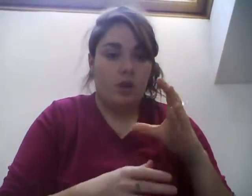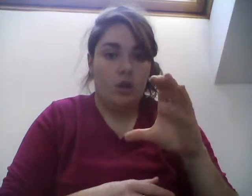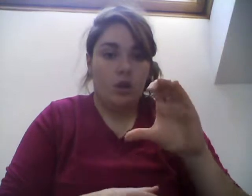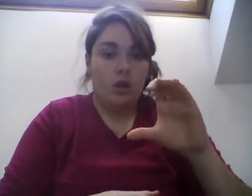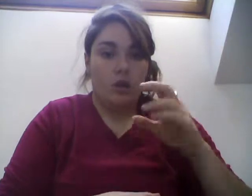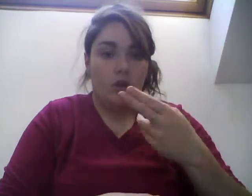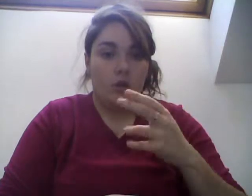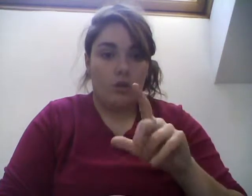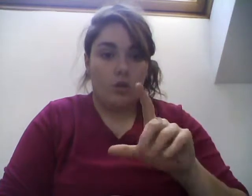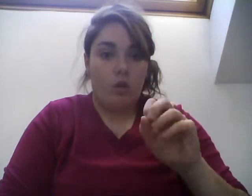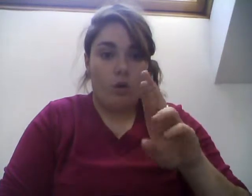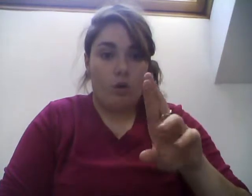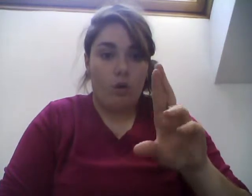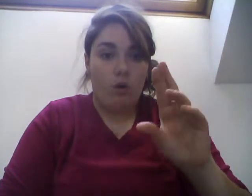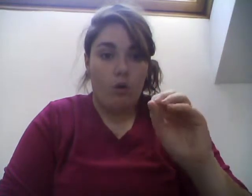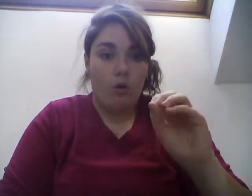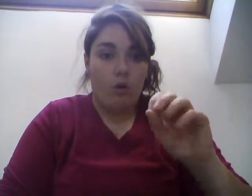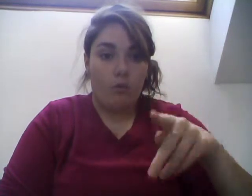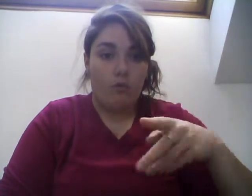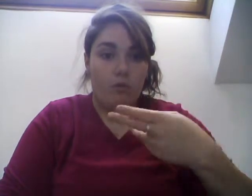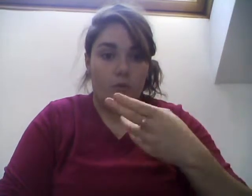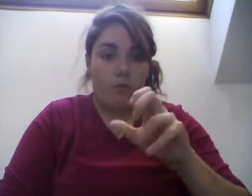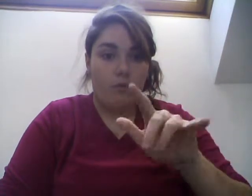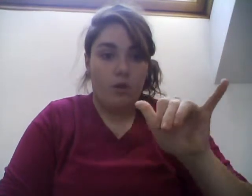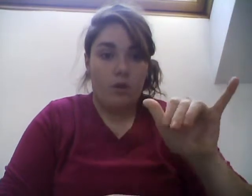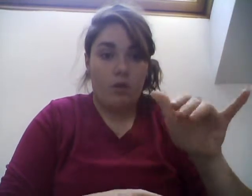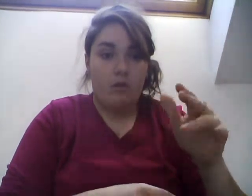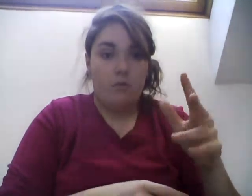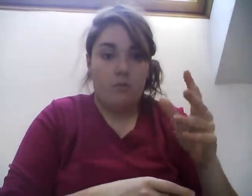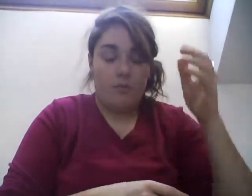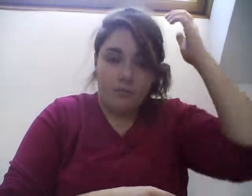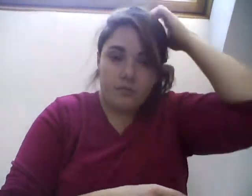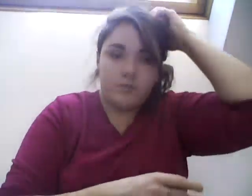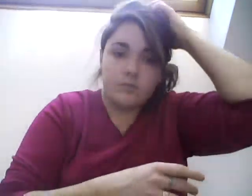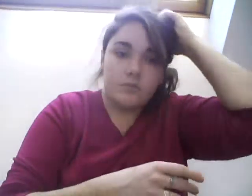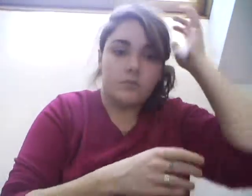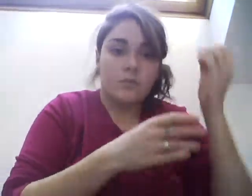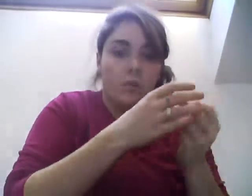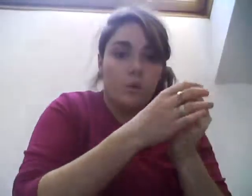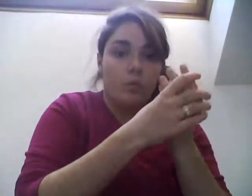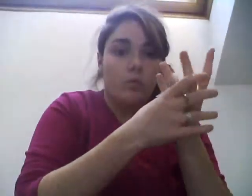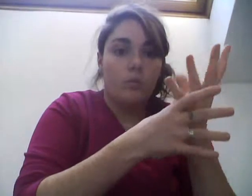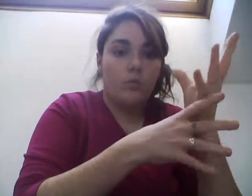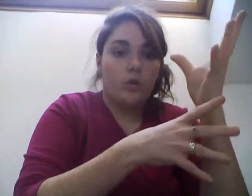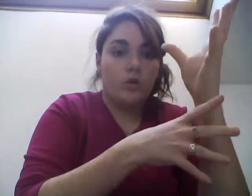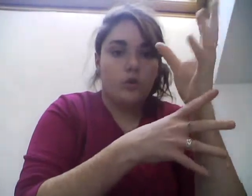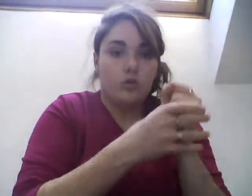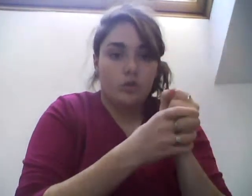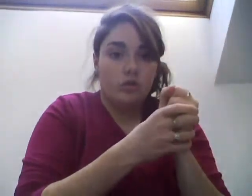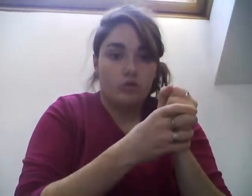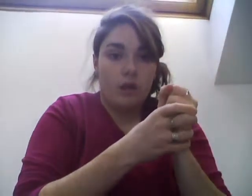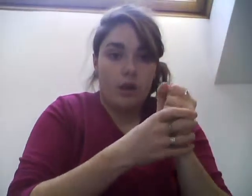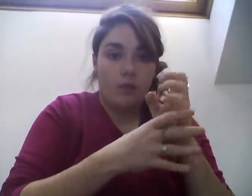with these ingredients, CO2 and H2O. That's carbon dioxide and water.